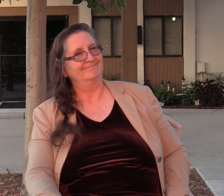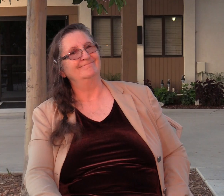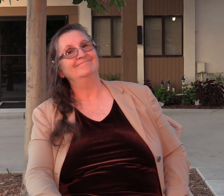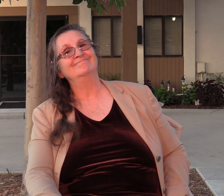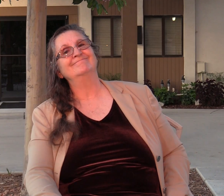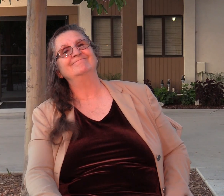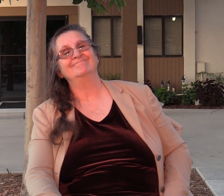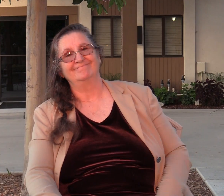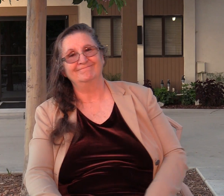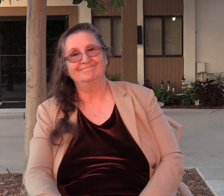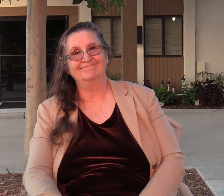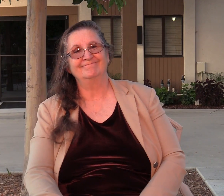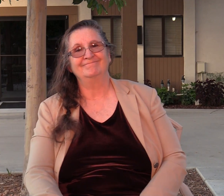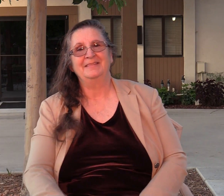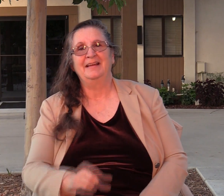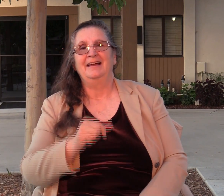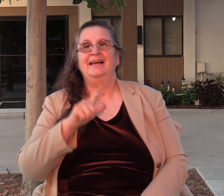And so Gal, we see another